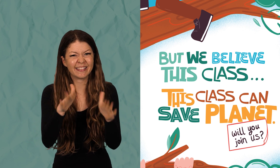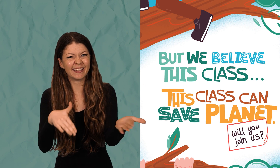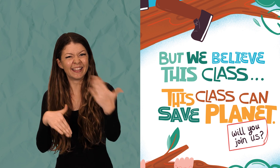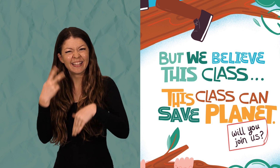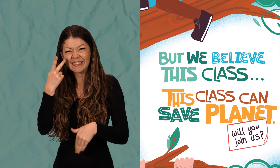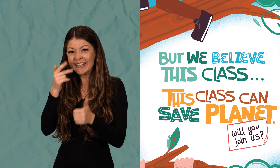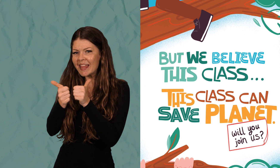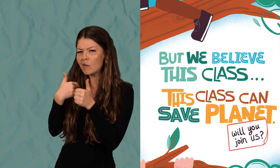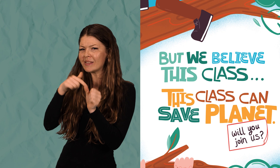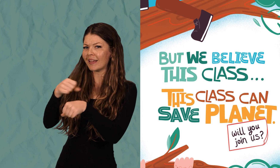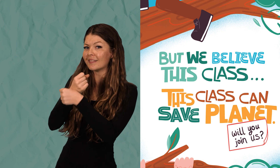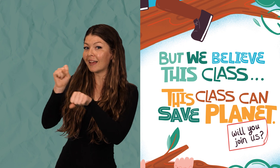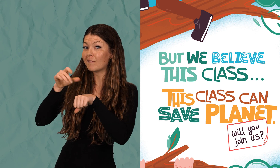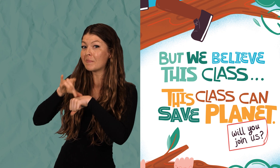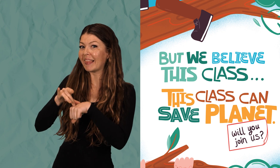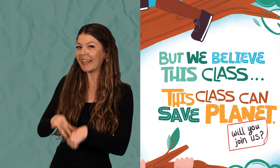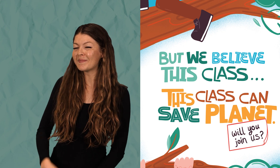Let's see how we can save the planet.